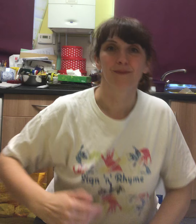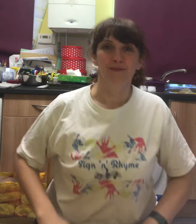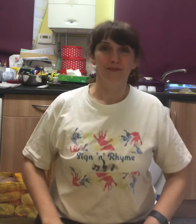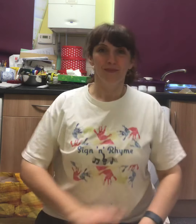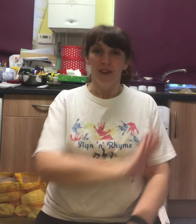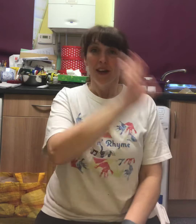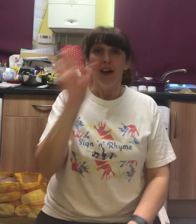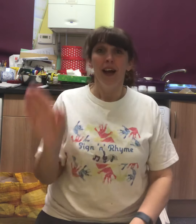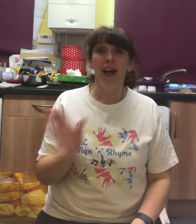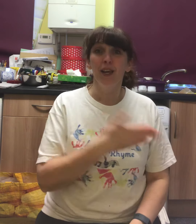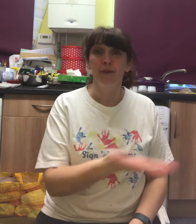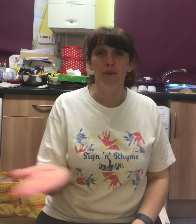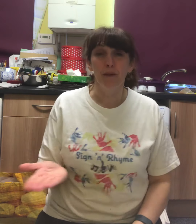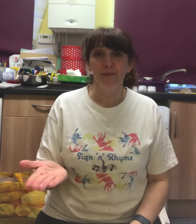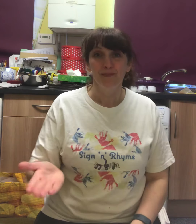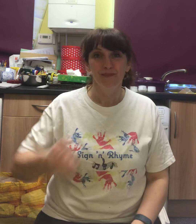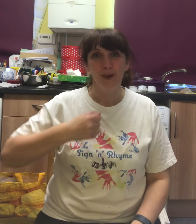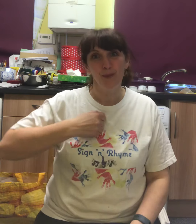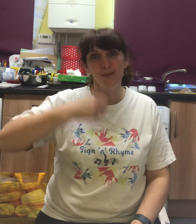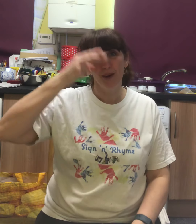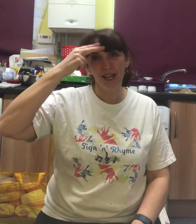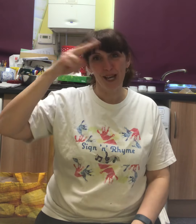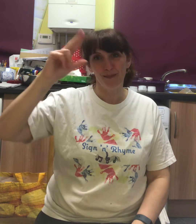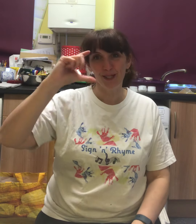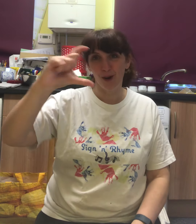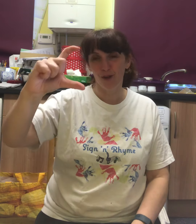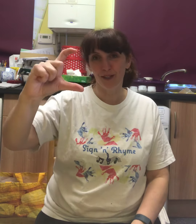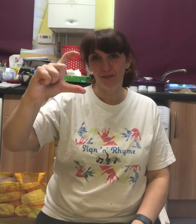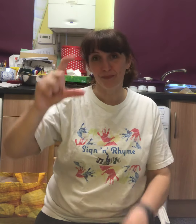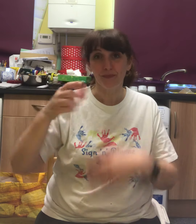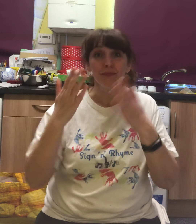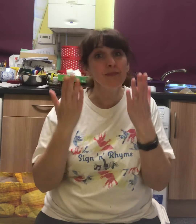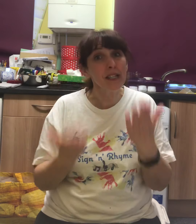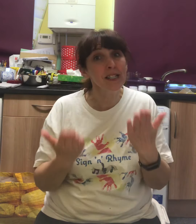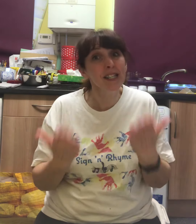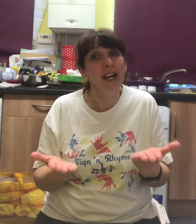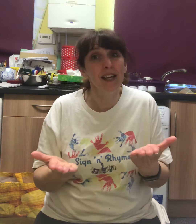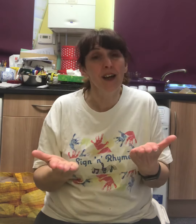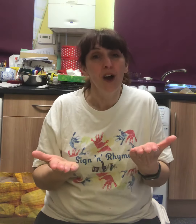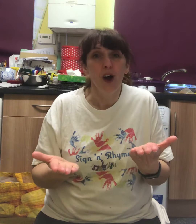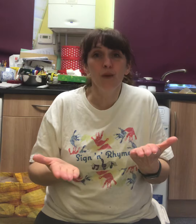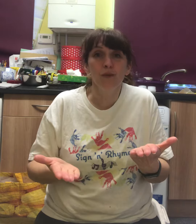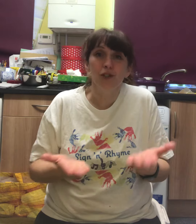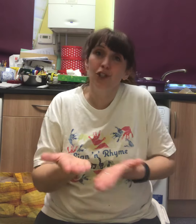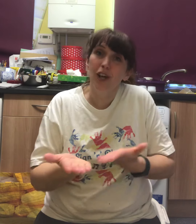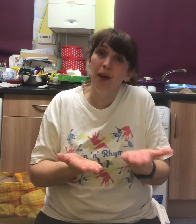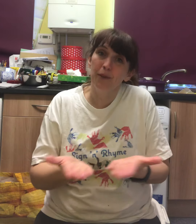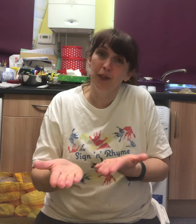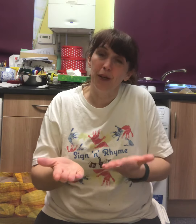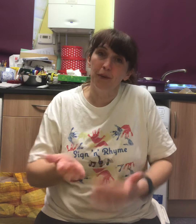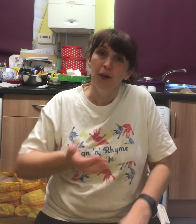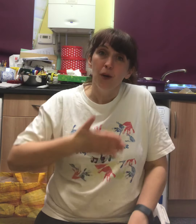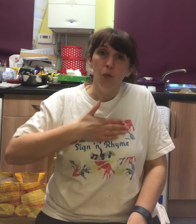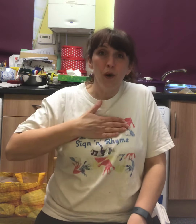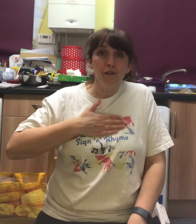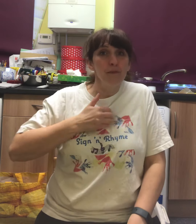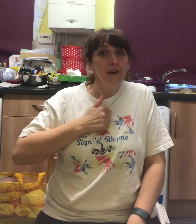Hello everyone, my name is Cara. Today I want to share with you one of my